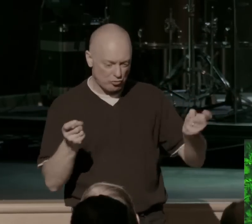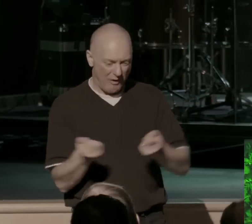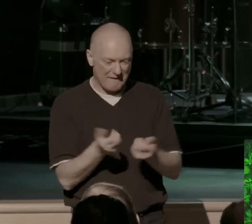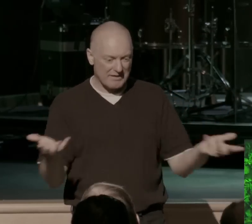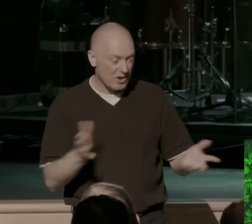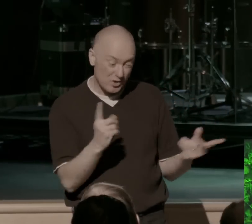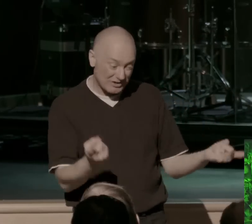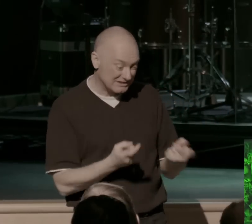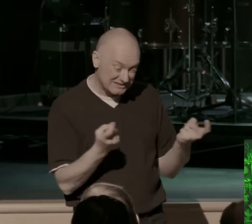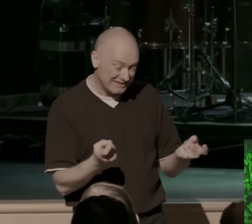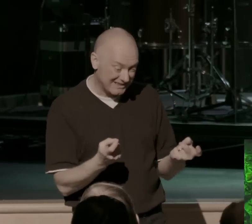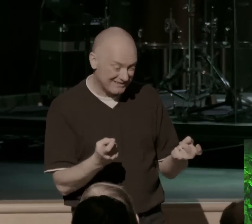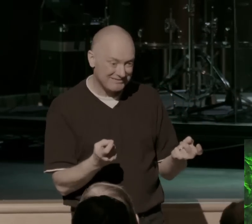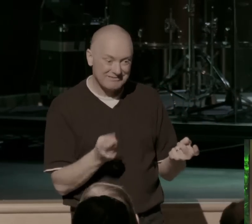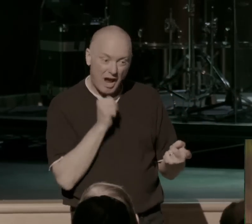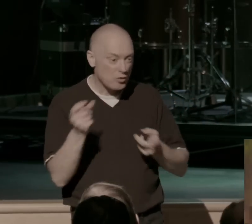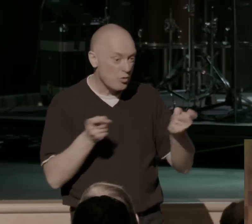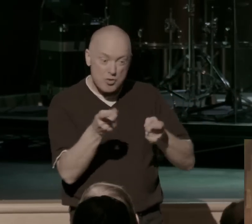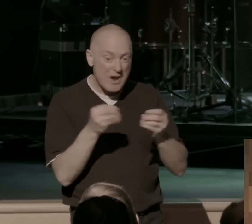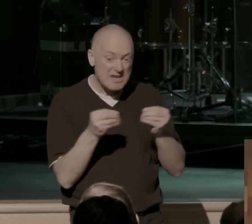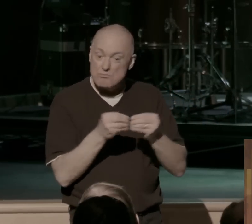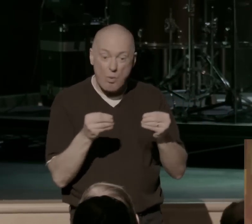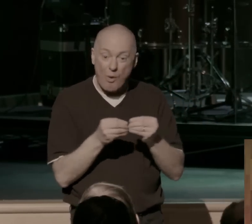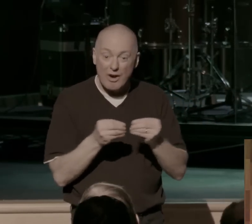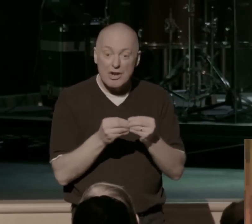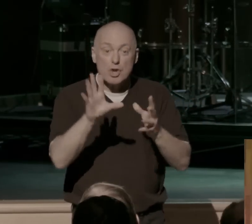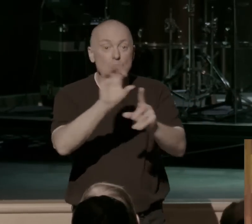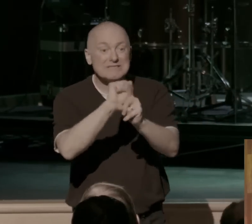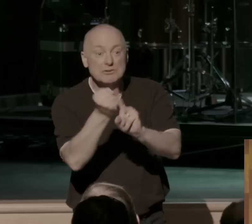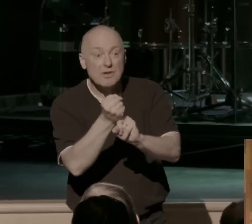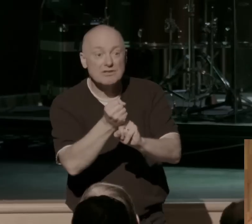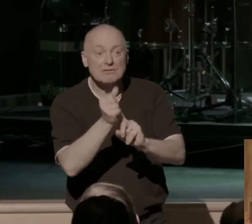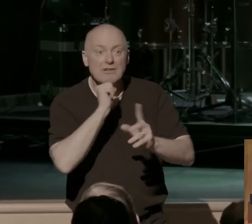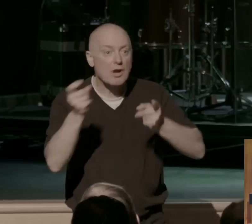shots. Your circumstances don't call the shots. Not even you or me.